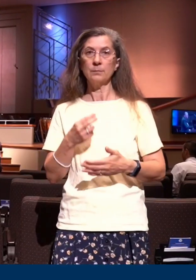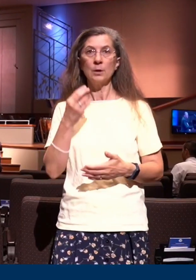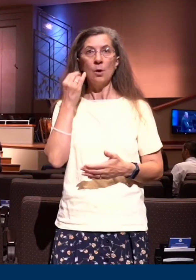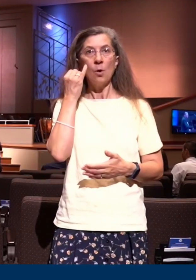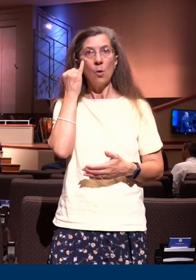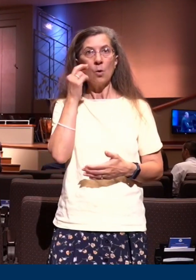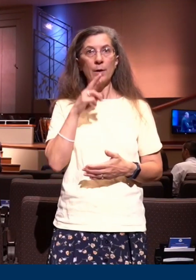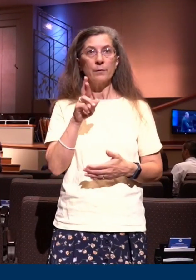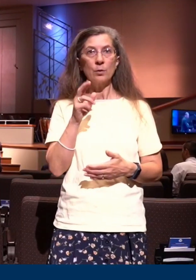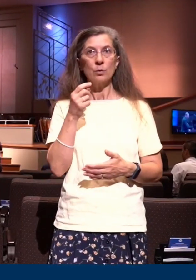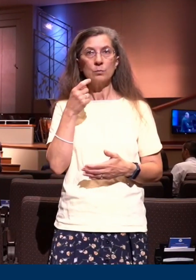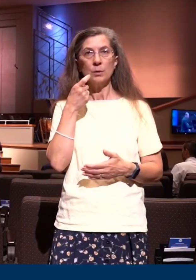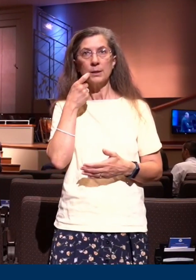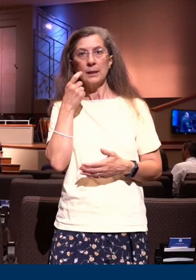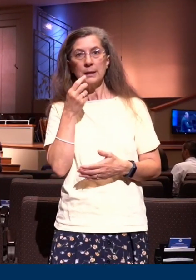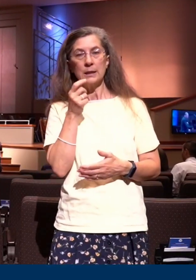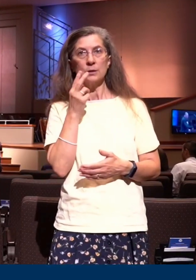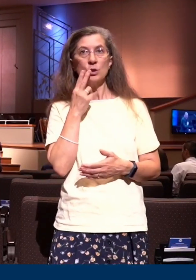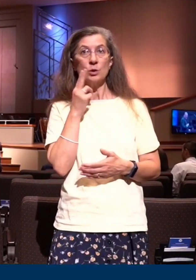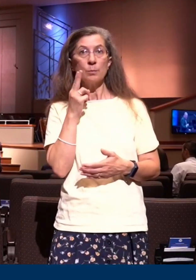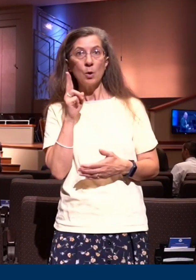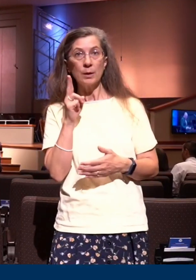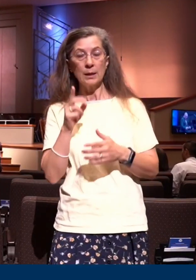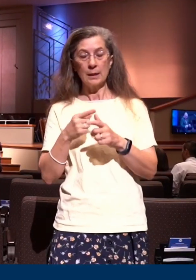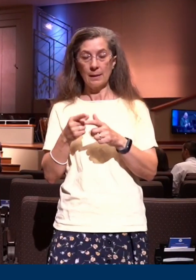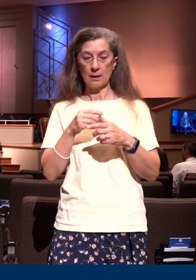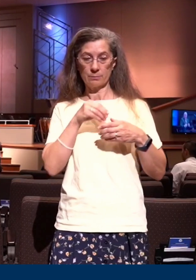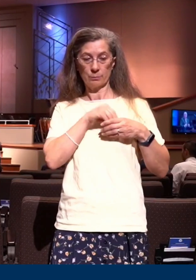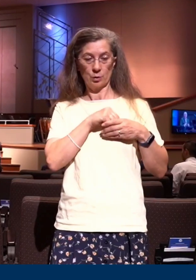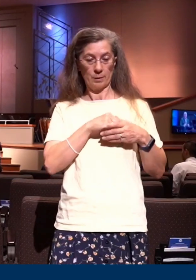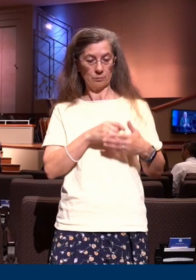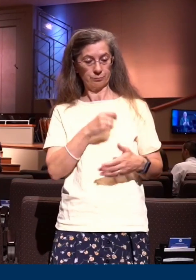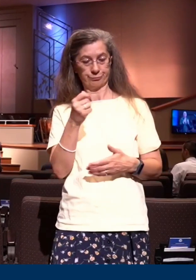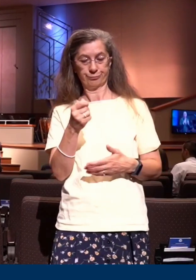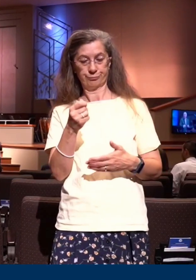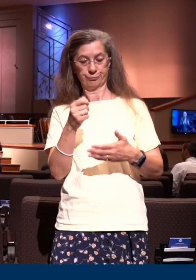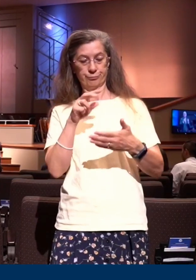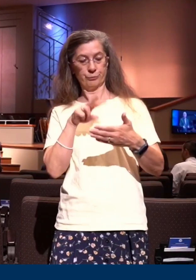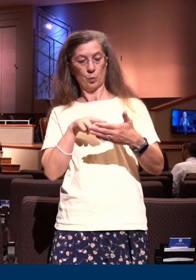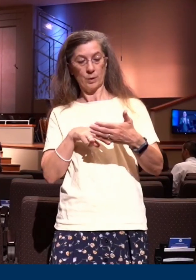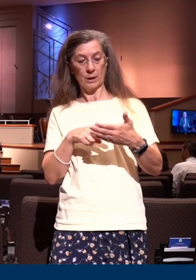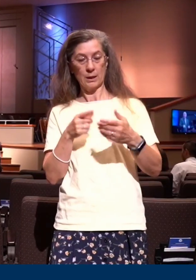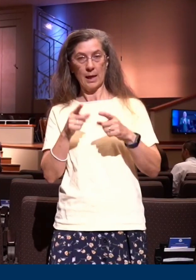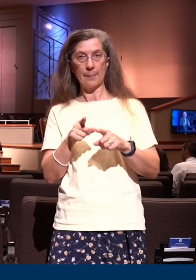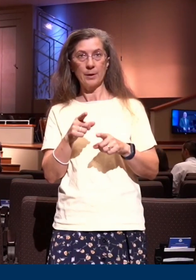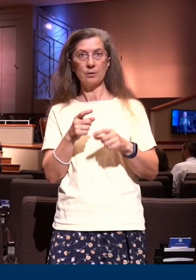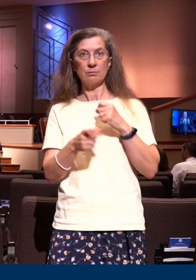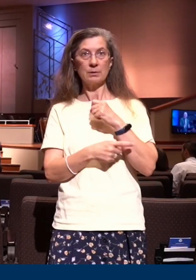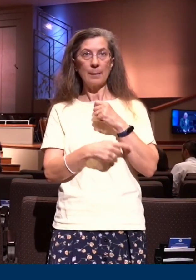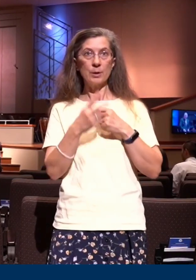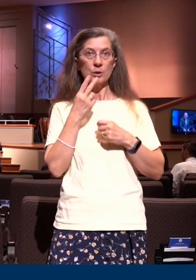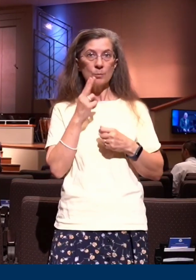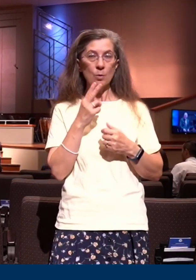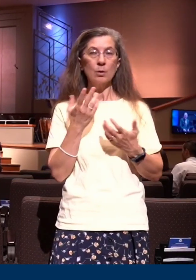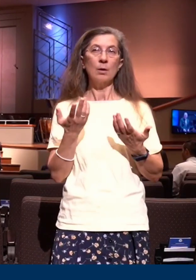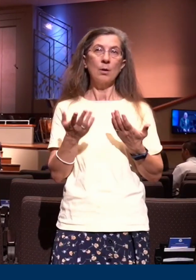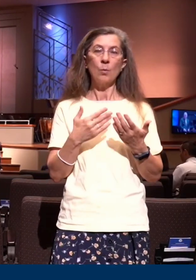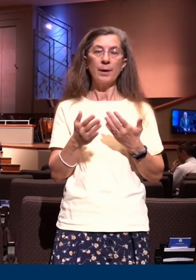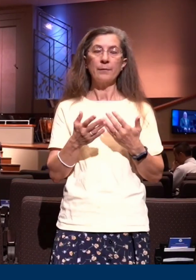those verses right where you're going to pull them out and you're going to be reminded of who you are in Christ because they